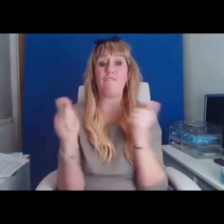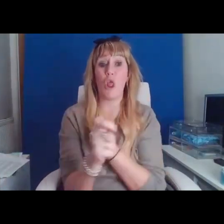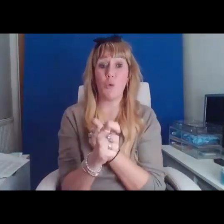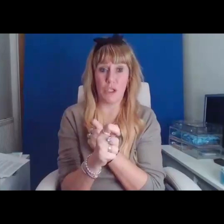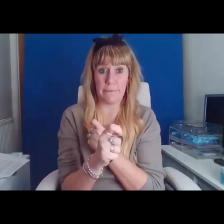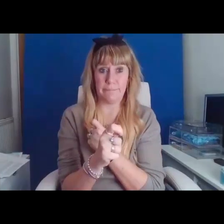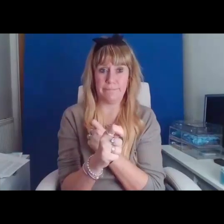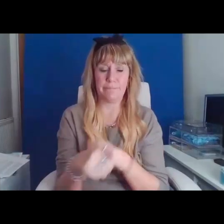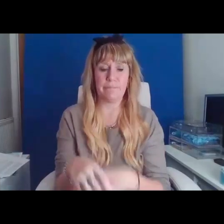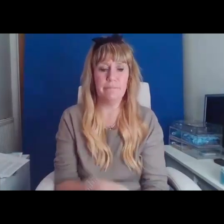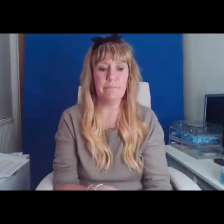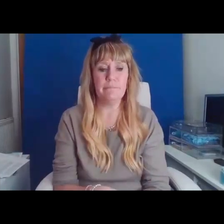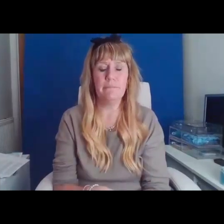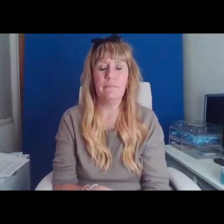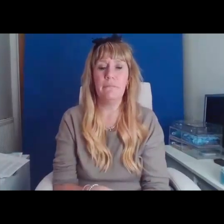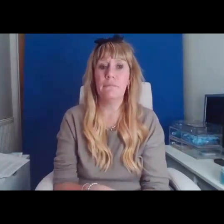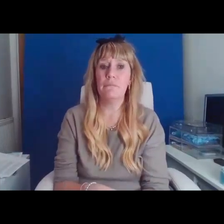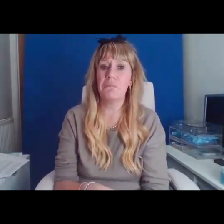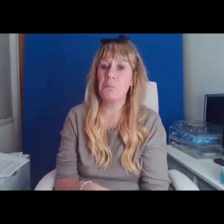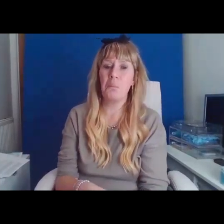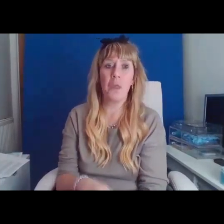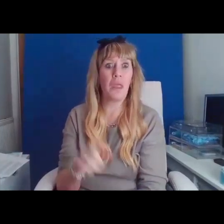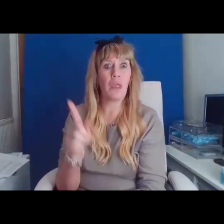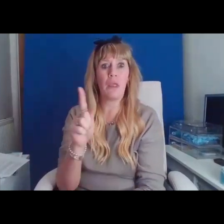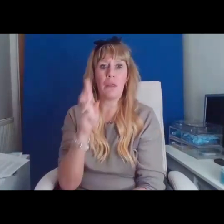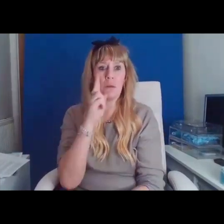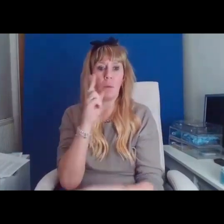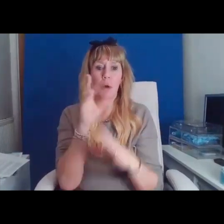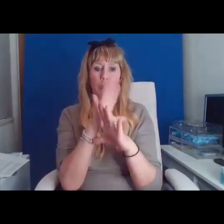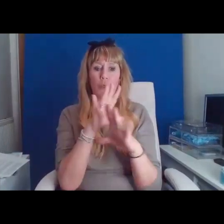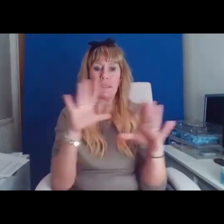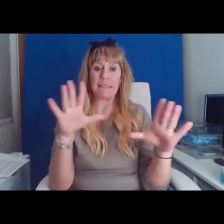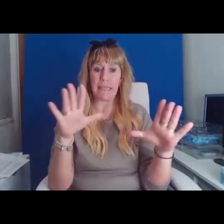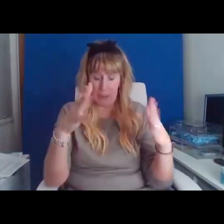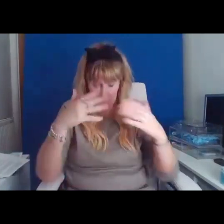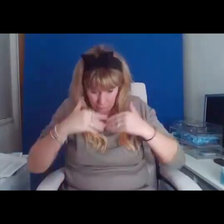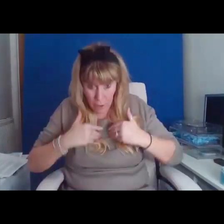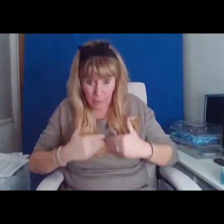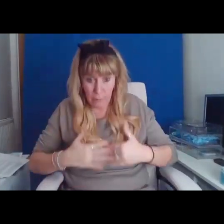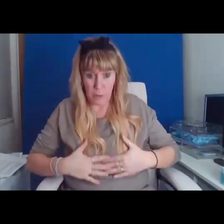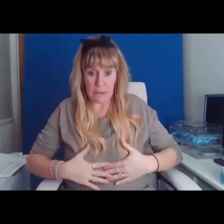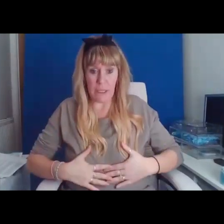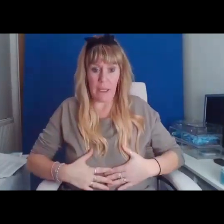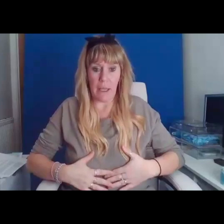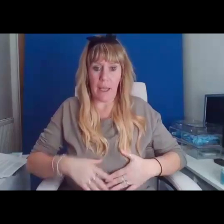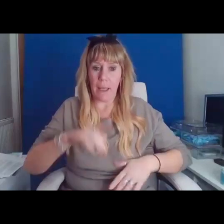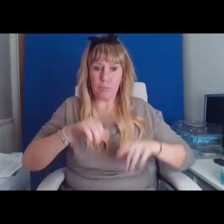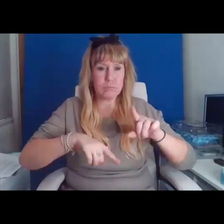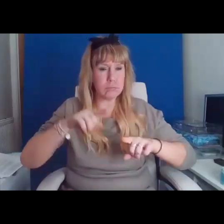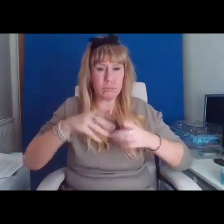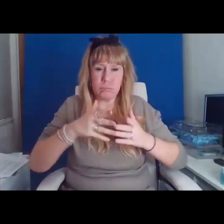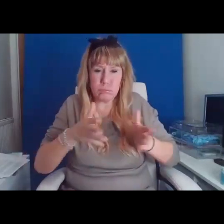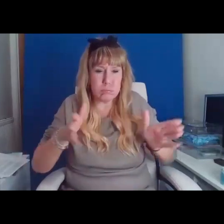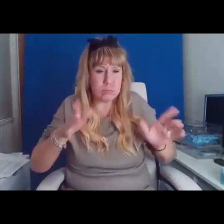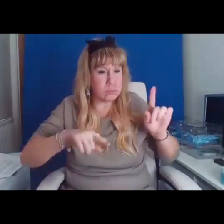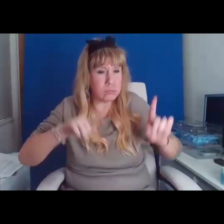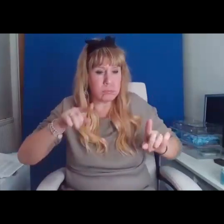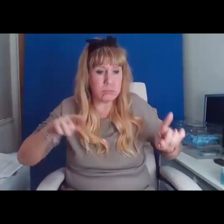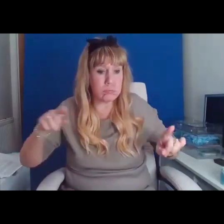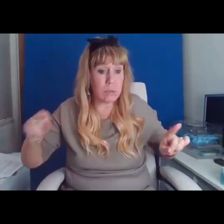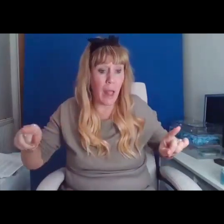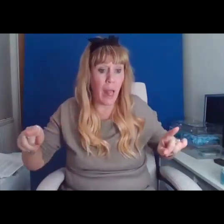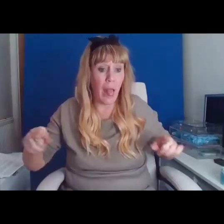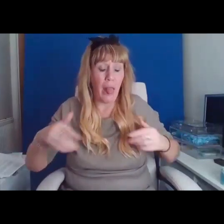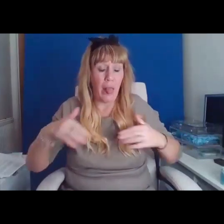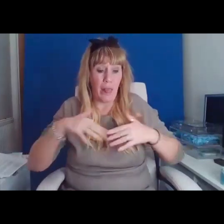What you see, the expansive drifts of my body, a flood of flesh spreading softly over